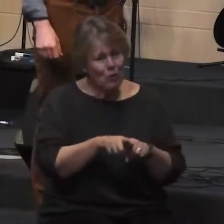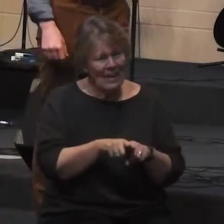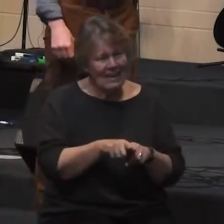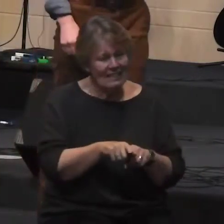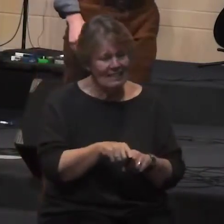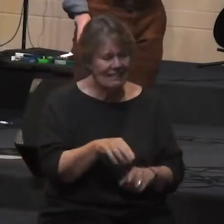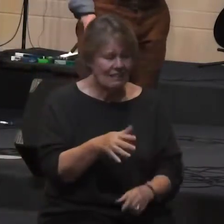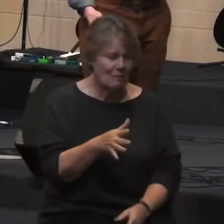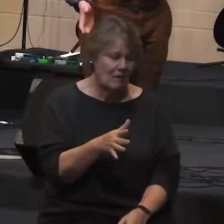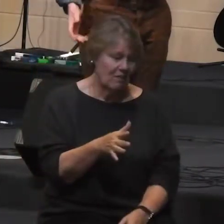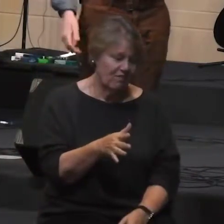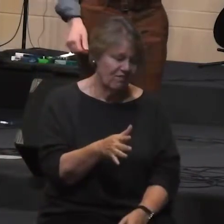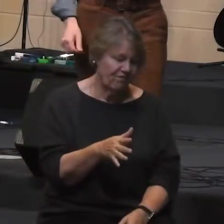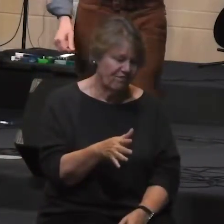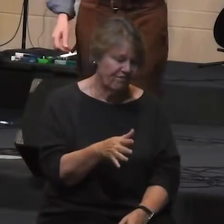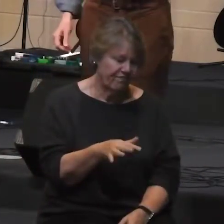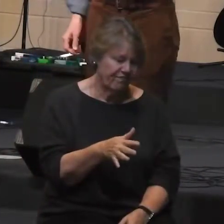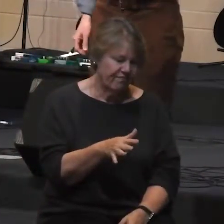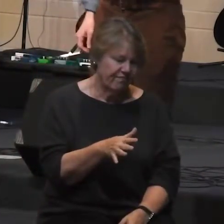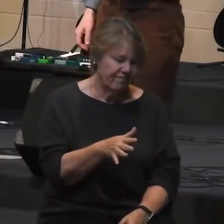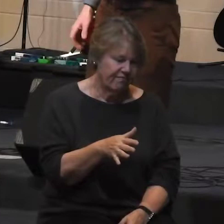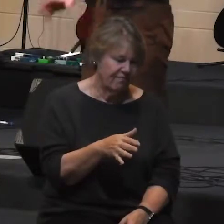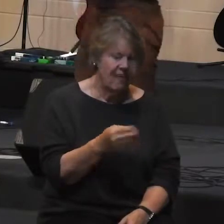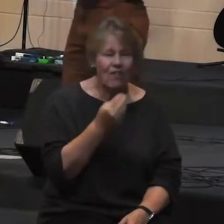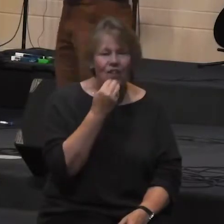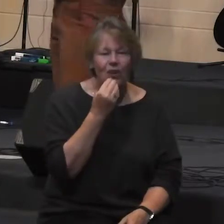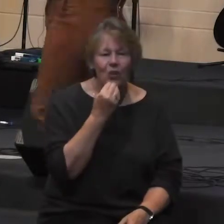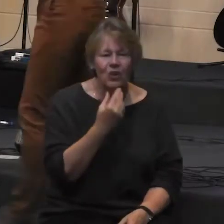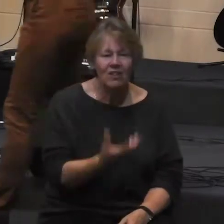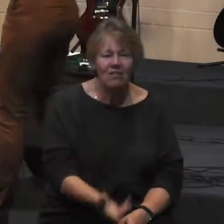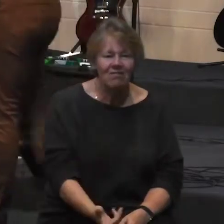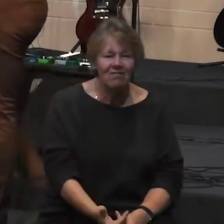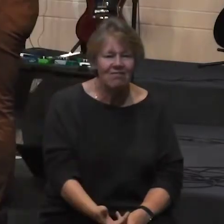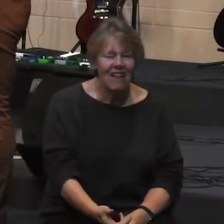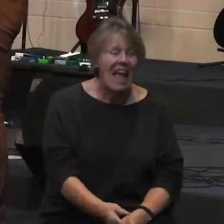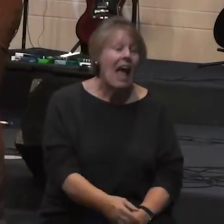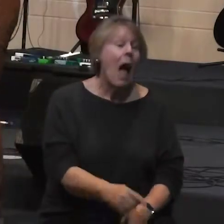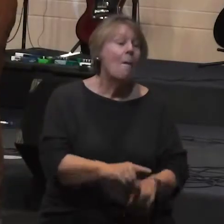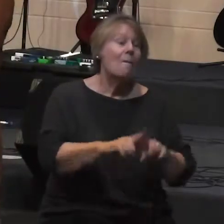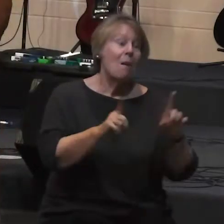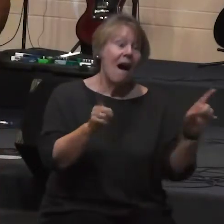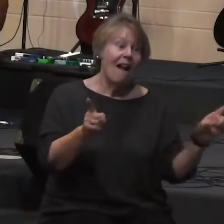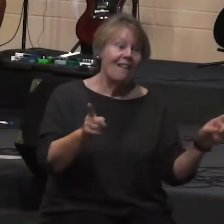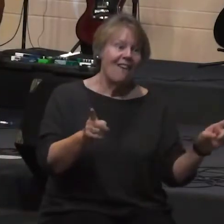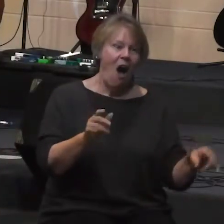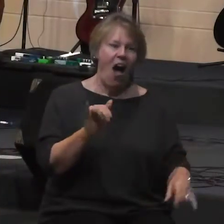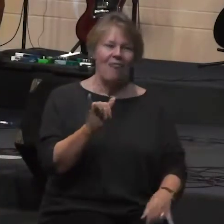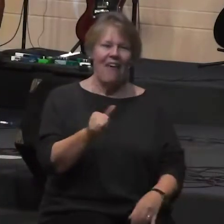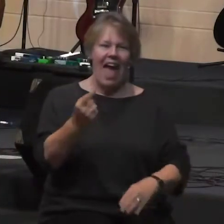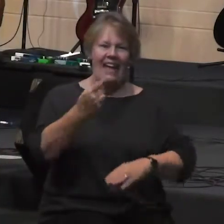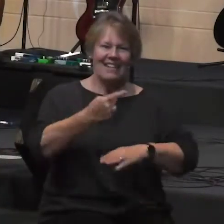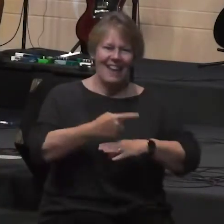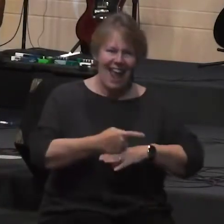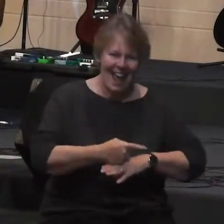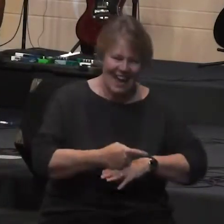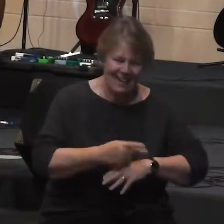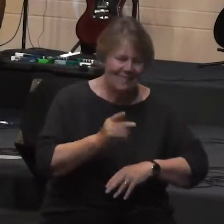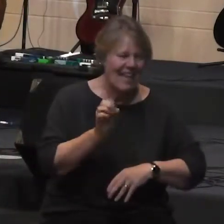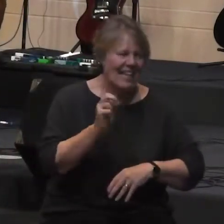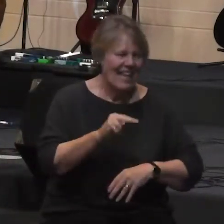plain food and yet on that day Ken took the cabbage